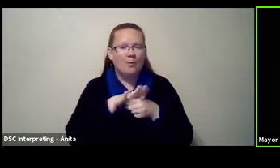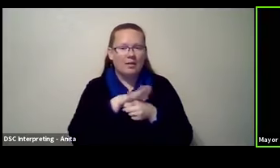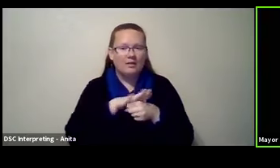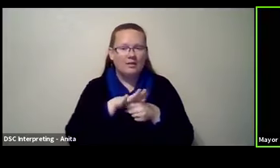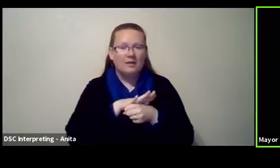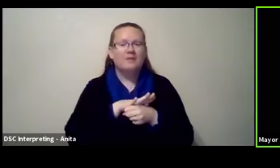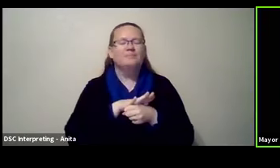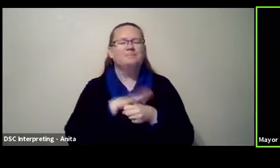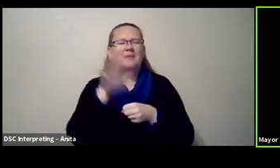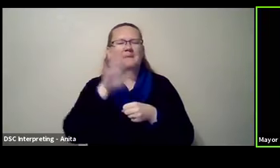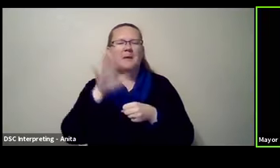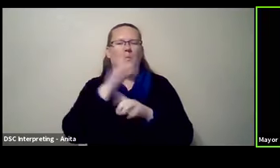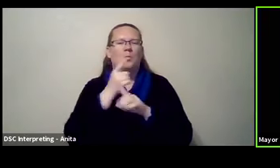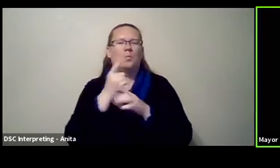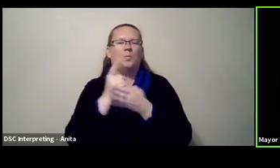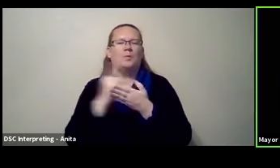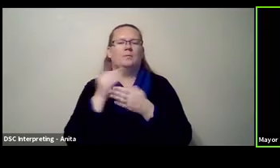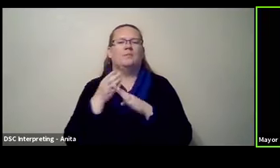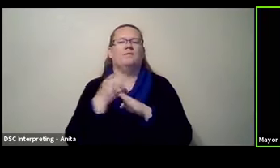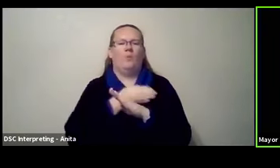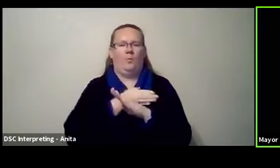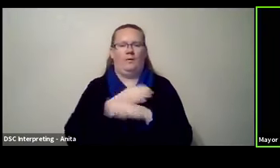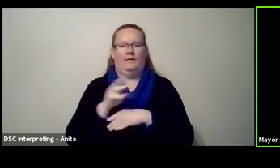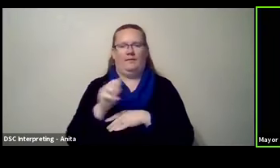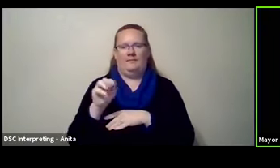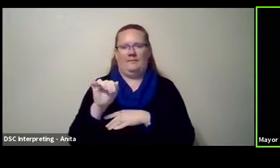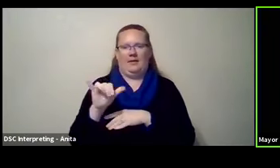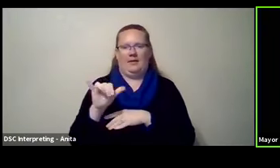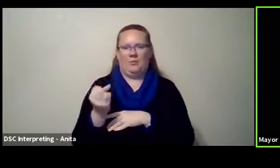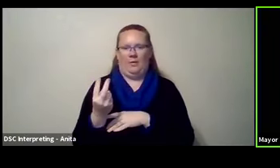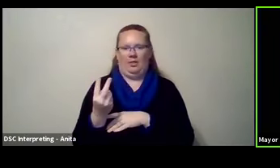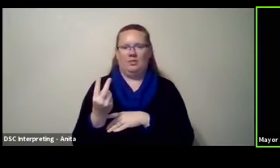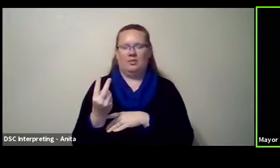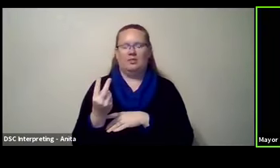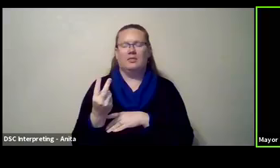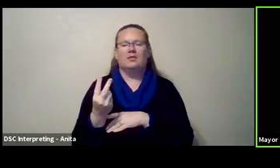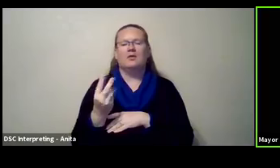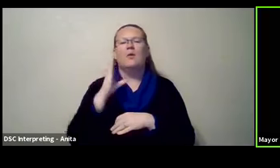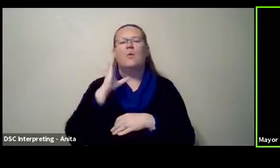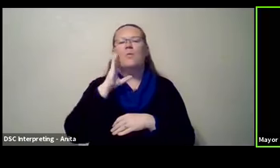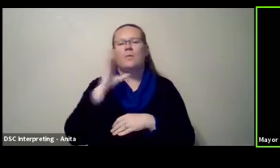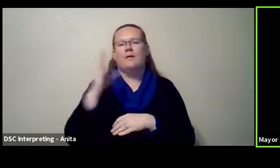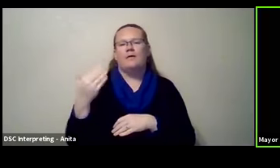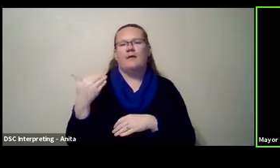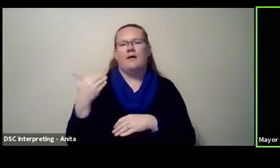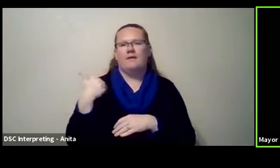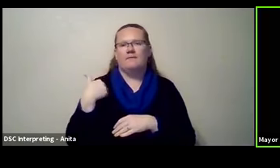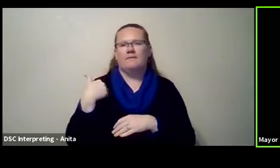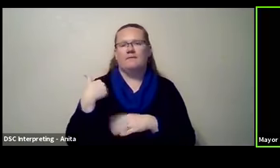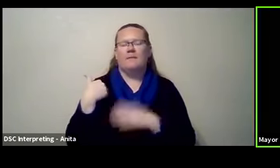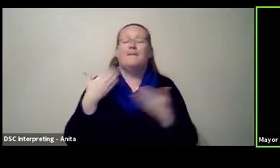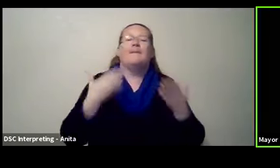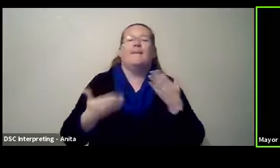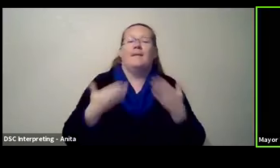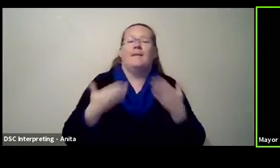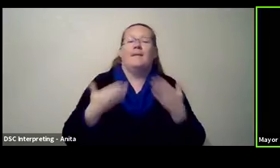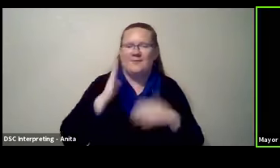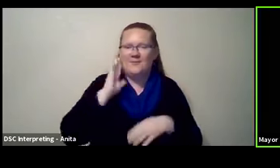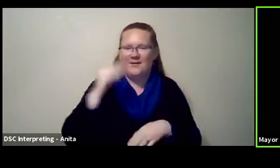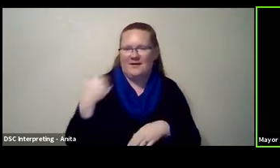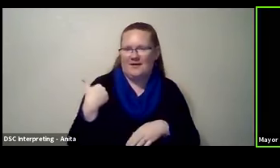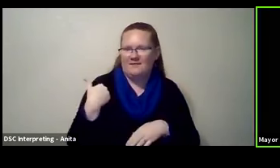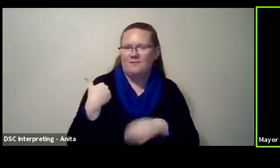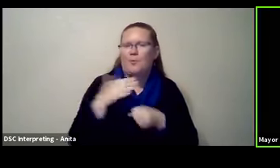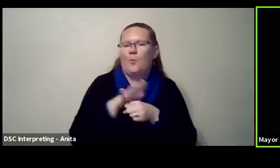about a week before May 12th, um, there may well be some local, uh,